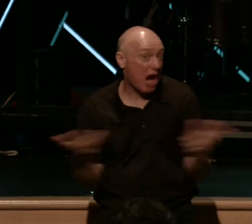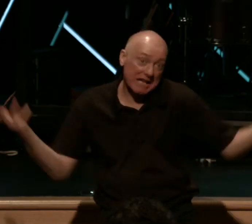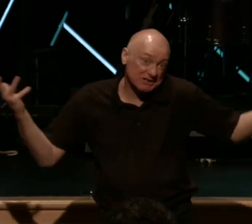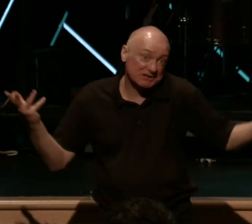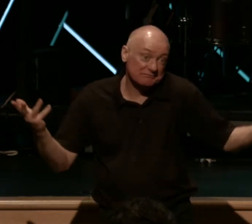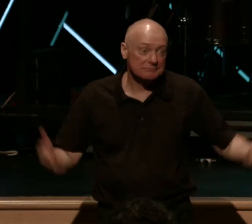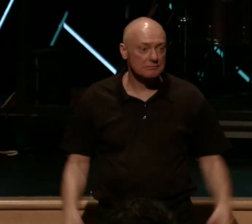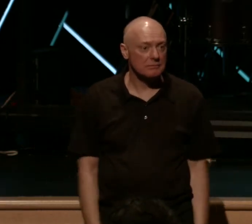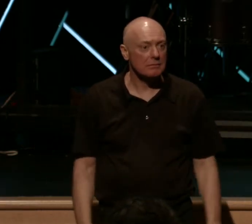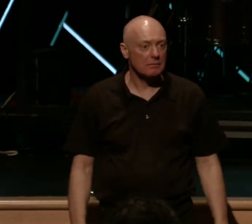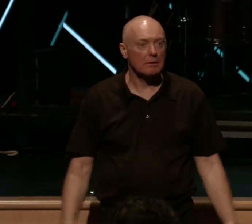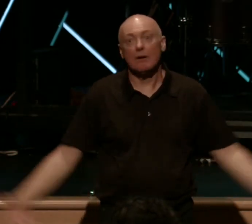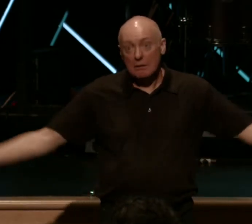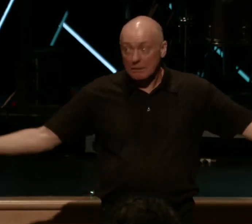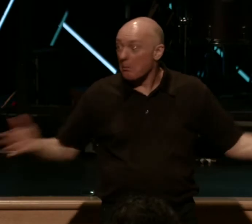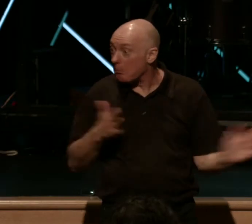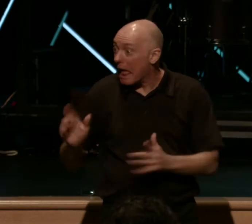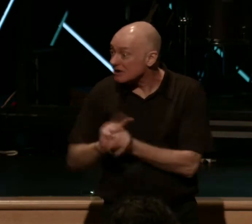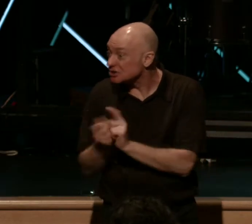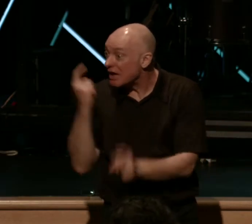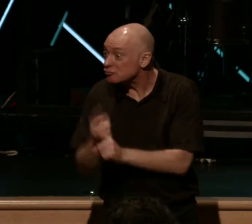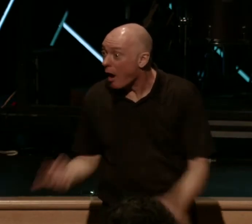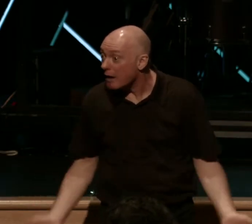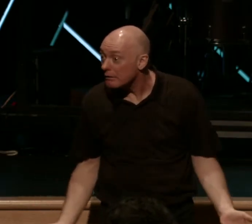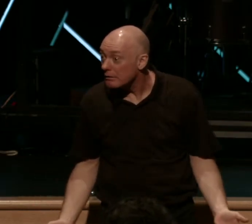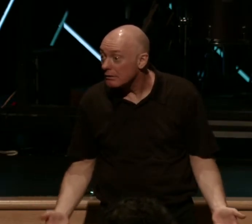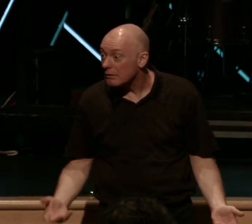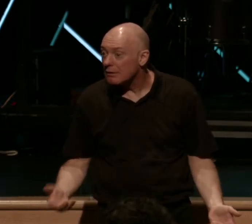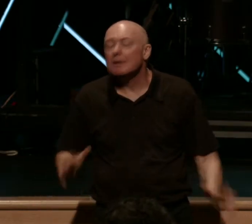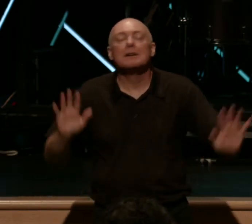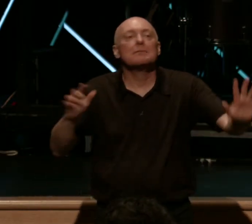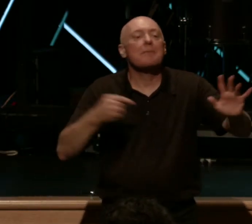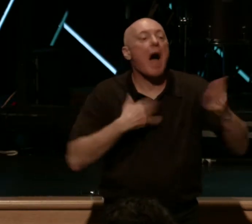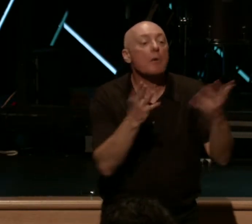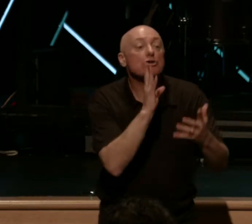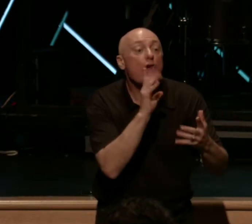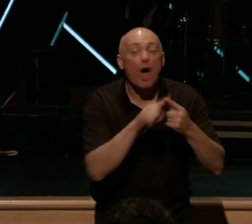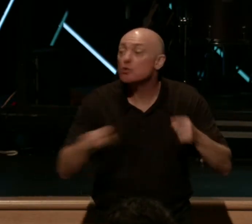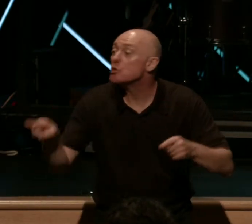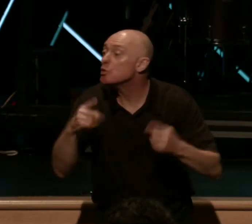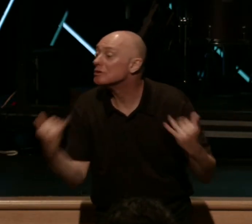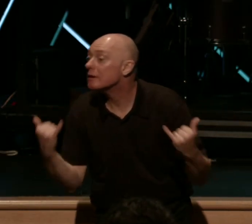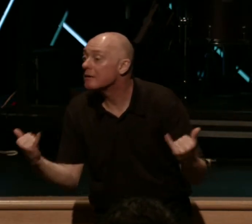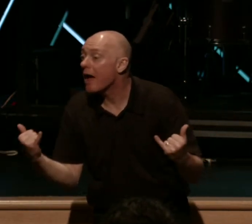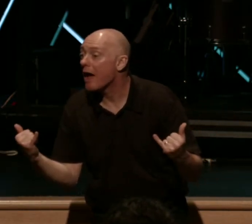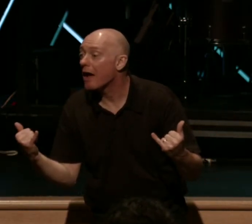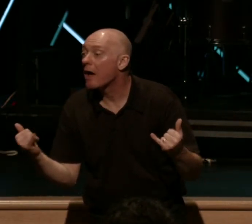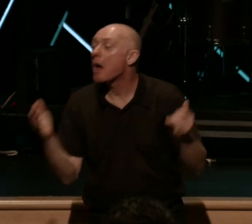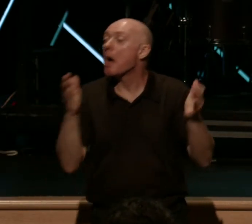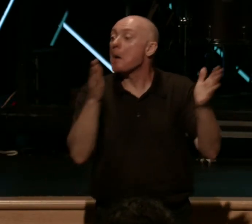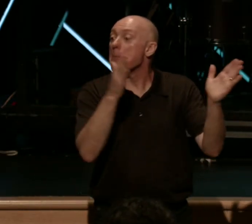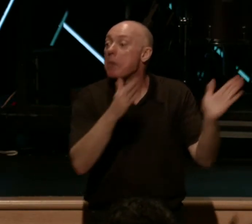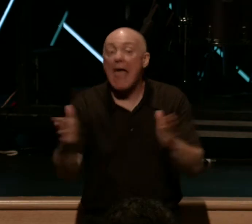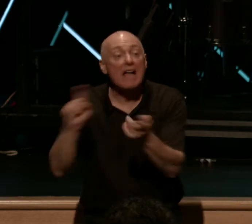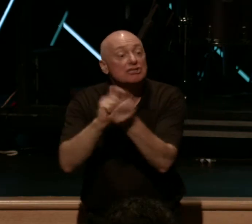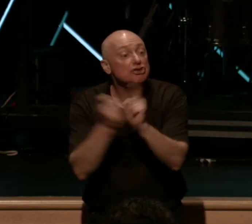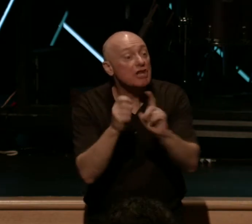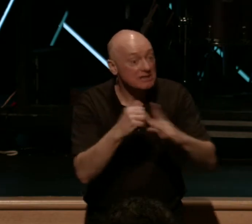I'm like, apparently plans do change, right? What I want to talk to you about today is that how plans may change in life. Aren't you